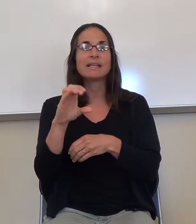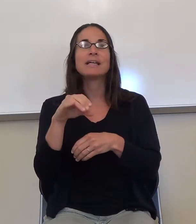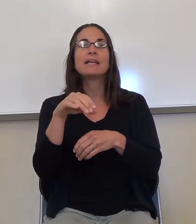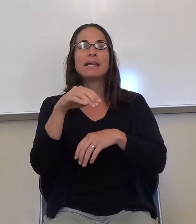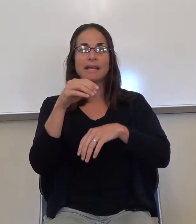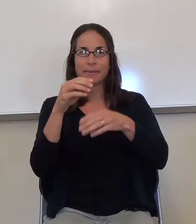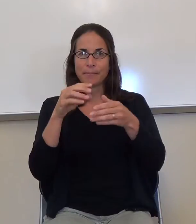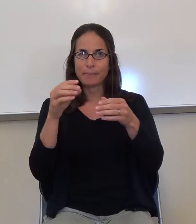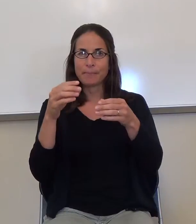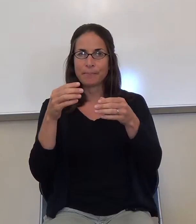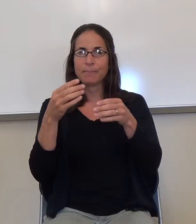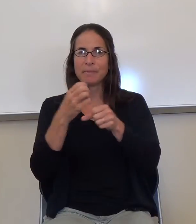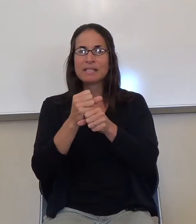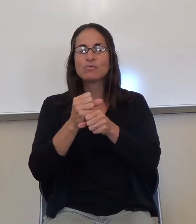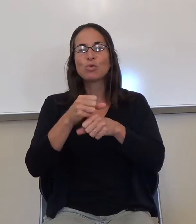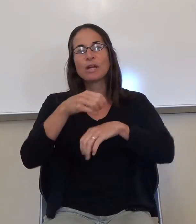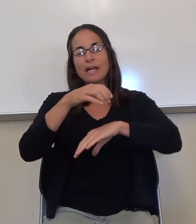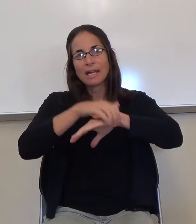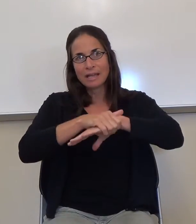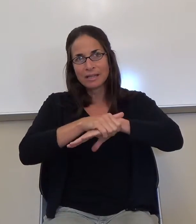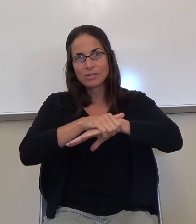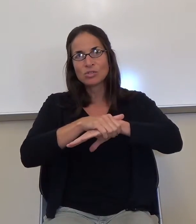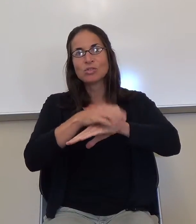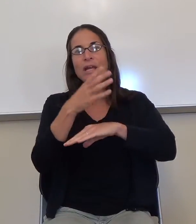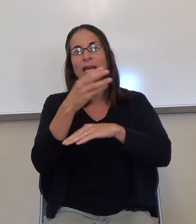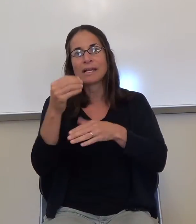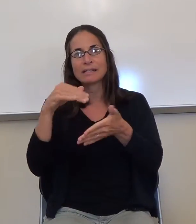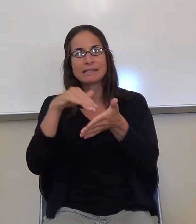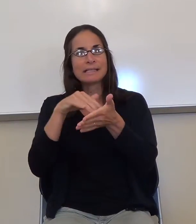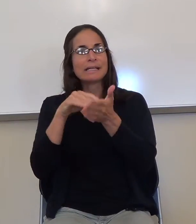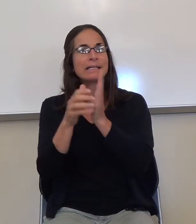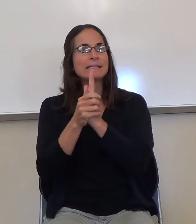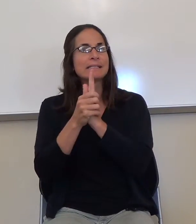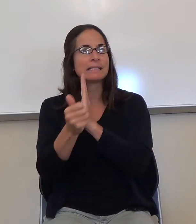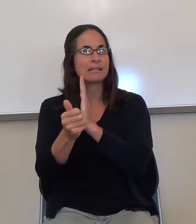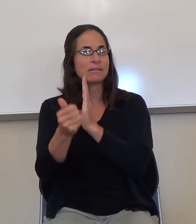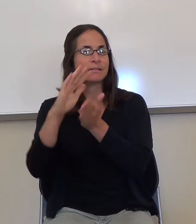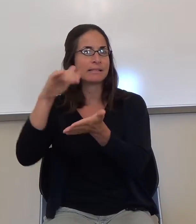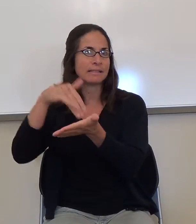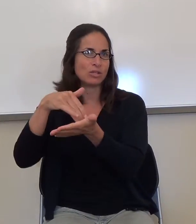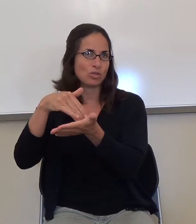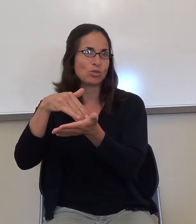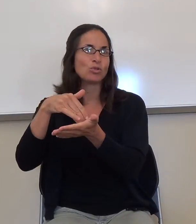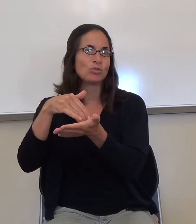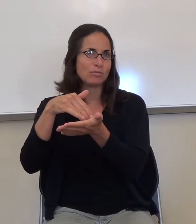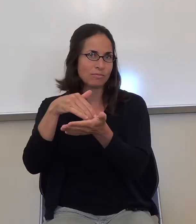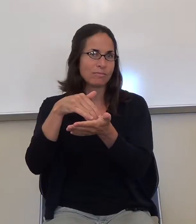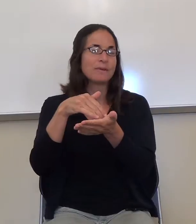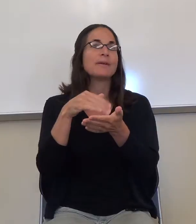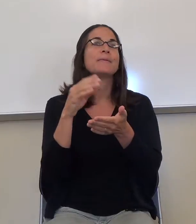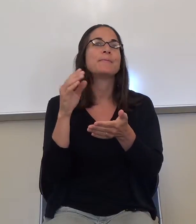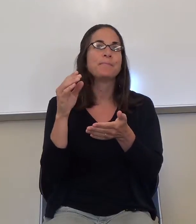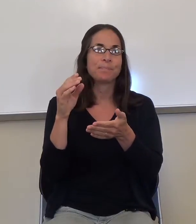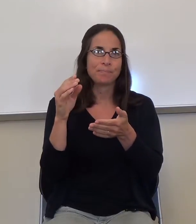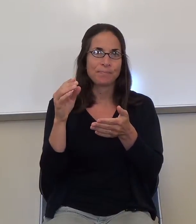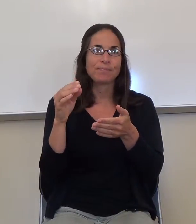Study Skills Center. But usually when people refer to it, they just say English Center, okay?